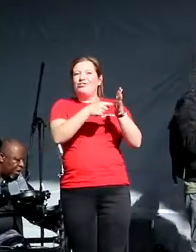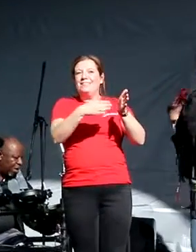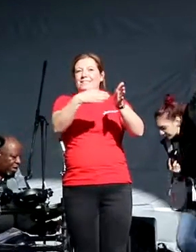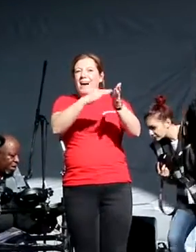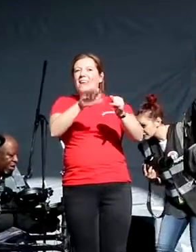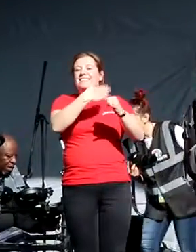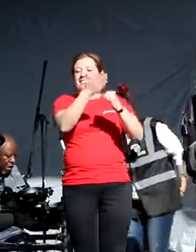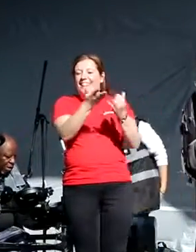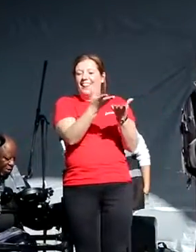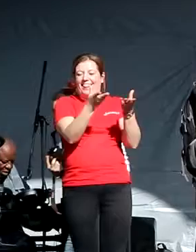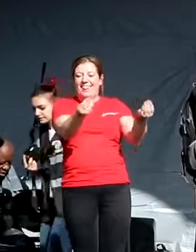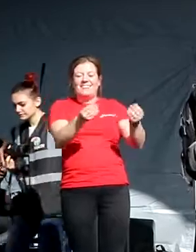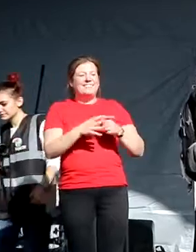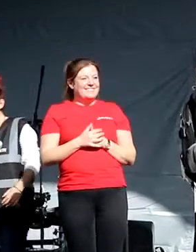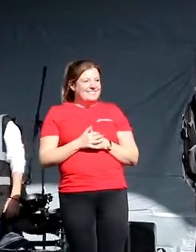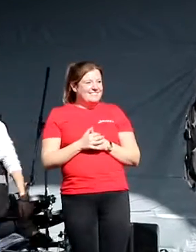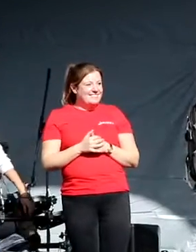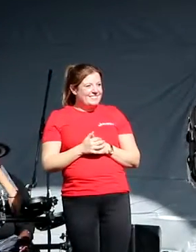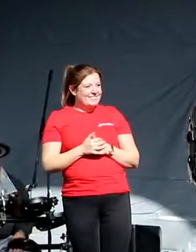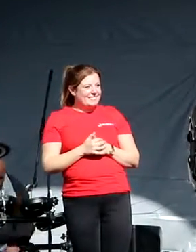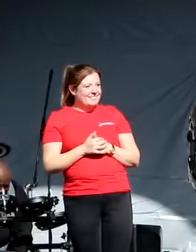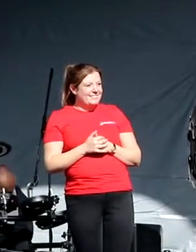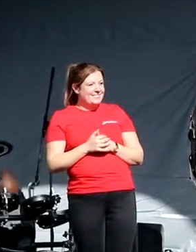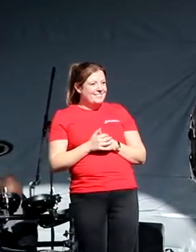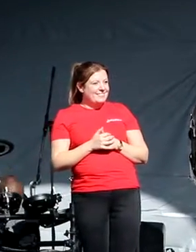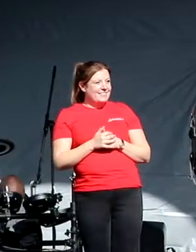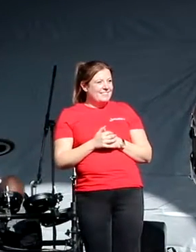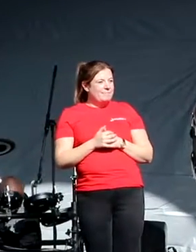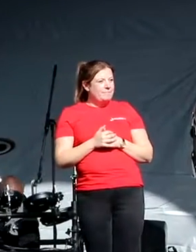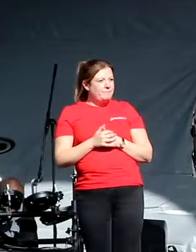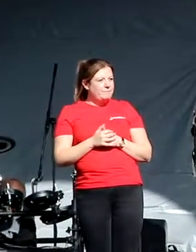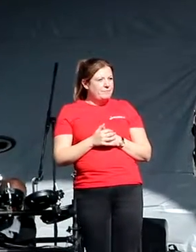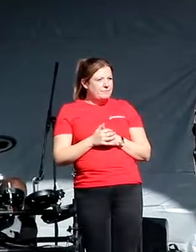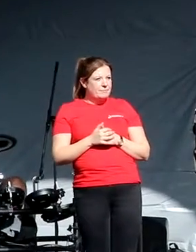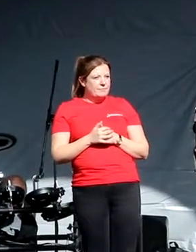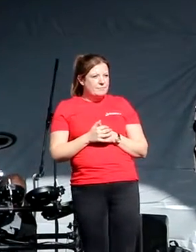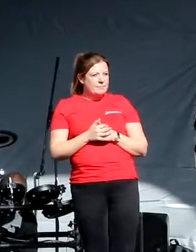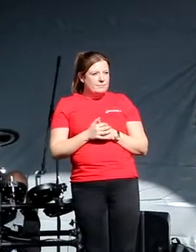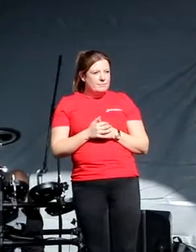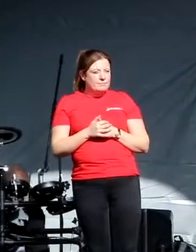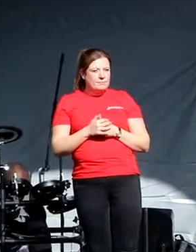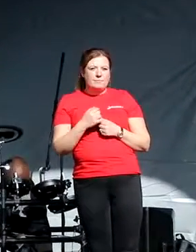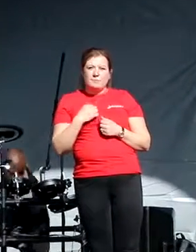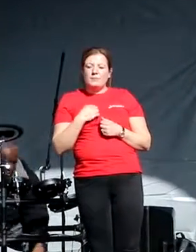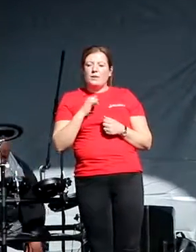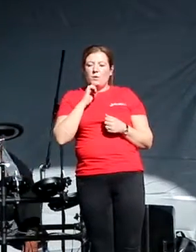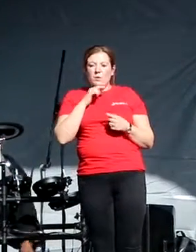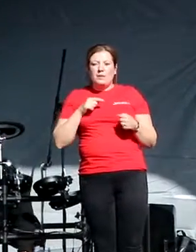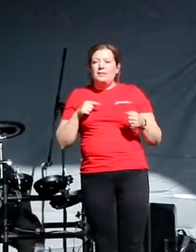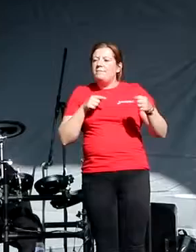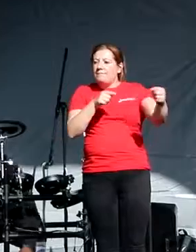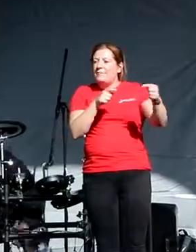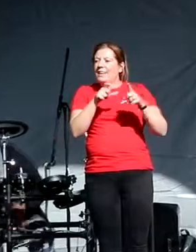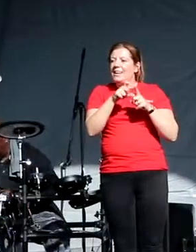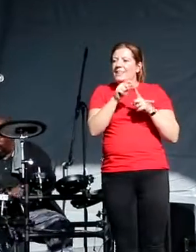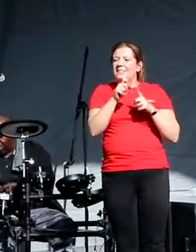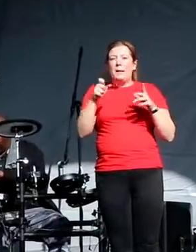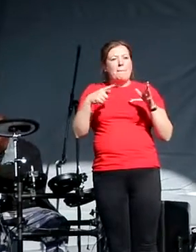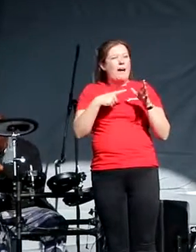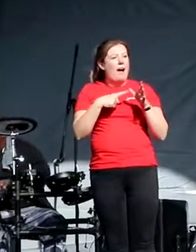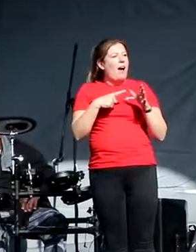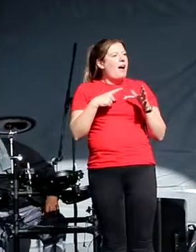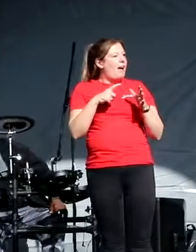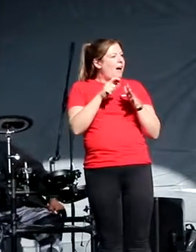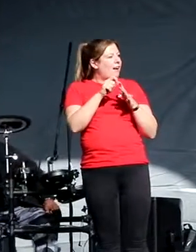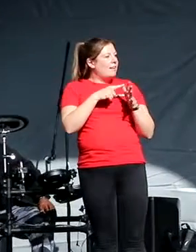The fight is a class fight! The fact stands